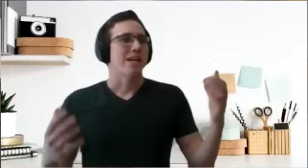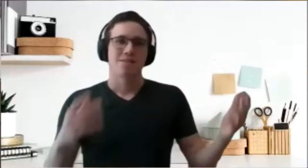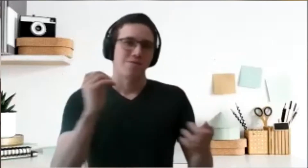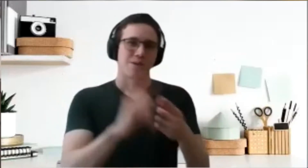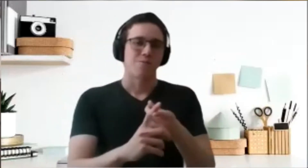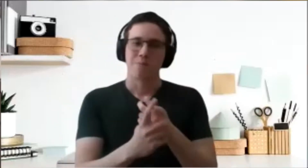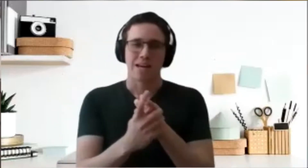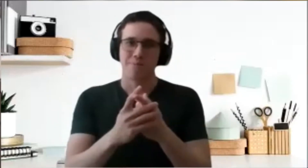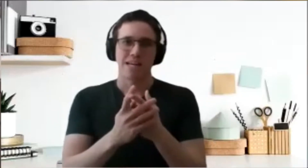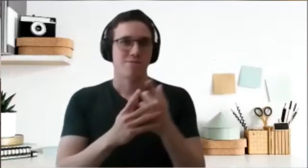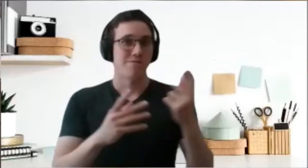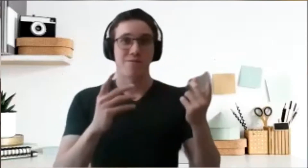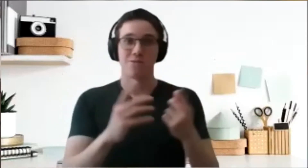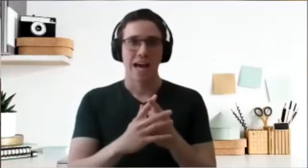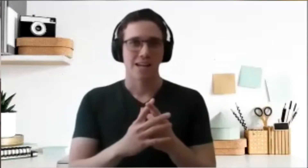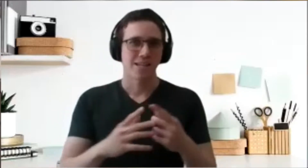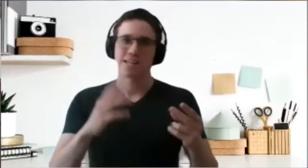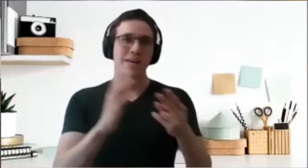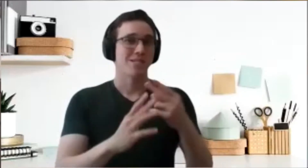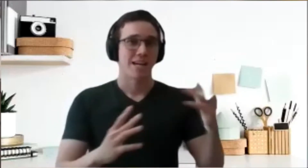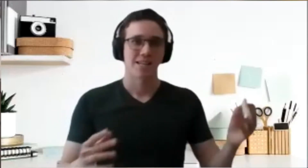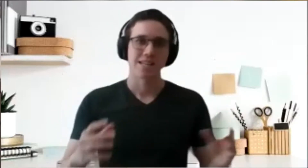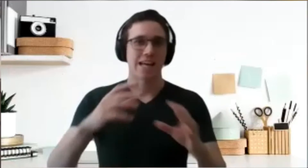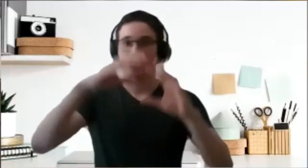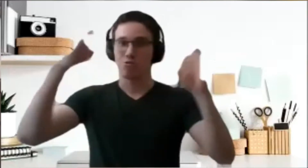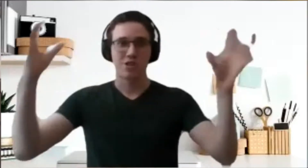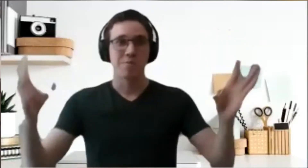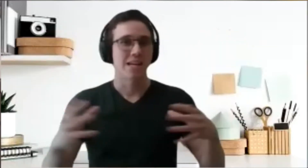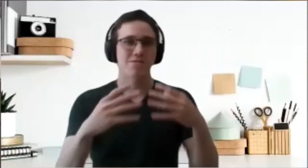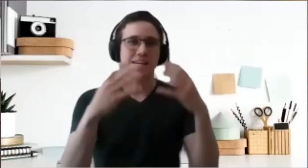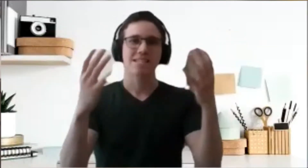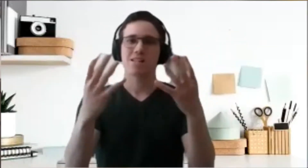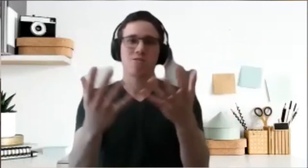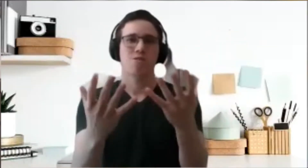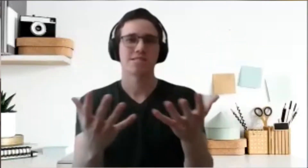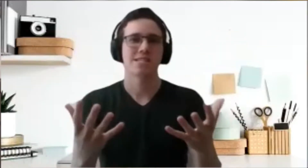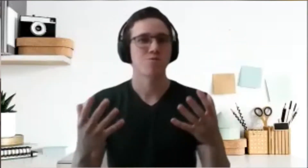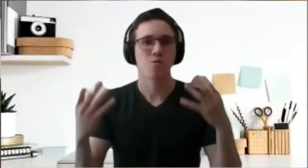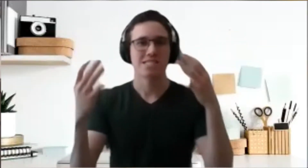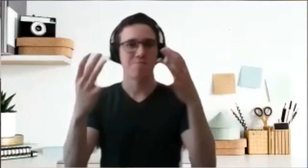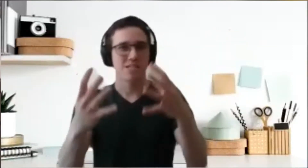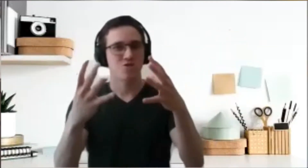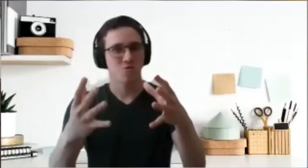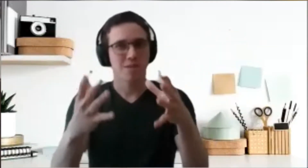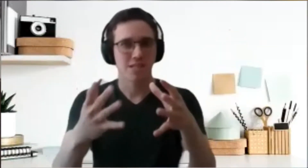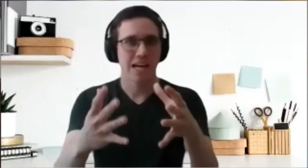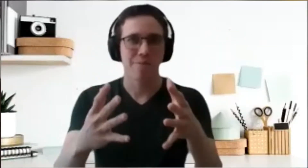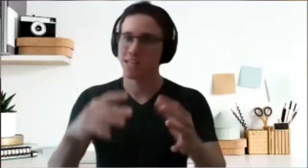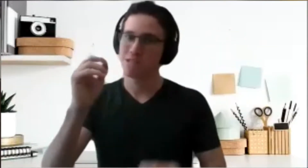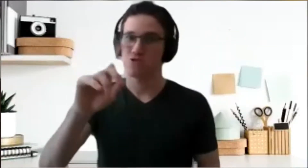can mess with video editing, image editing and social media. You can get lost in the role and spend too much time in it but you